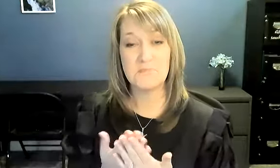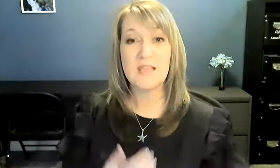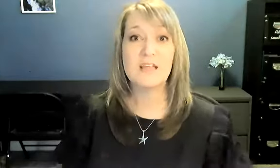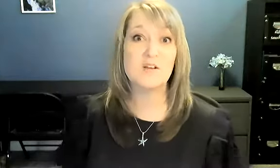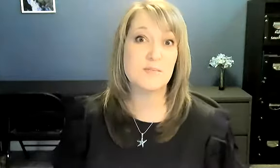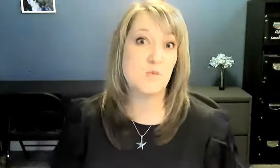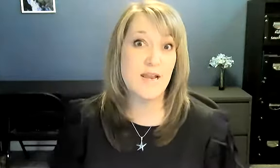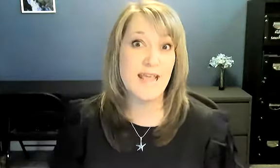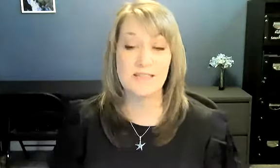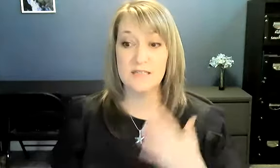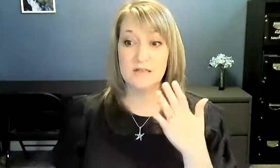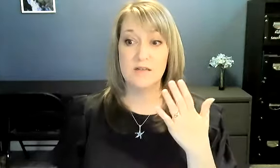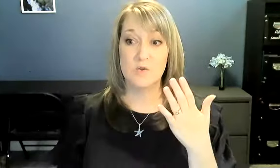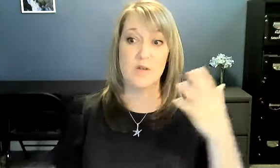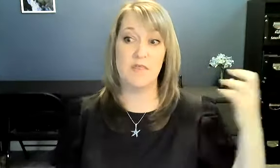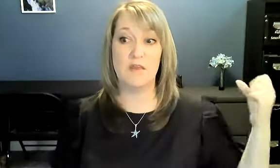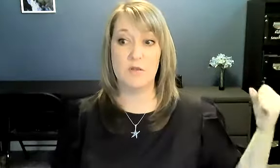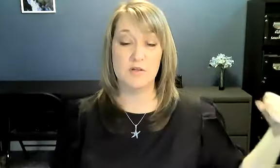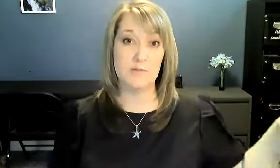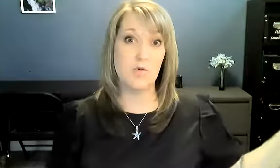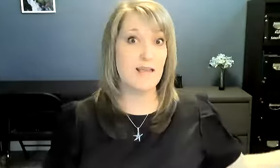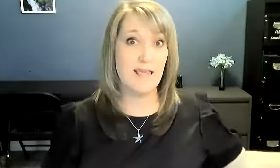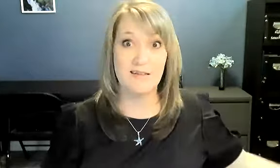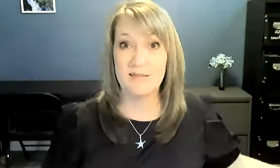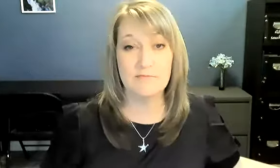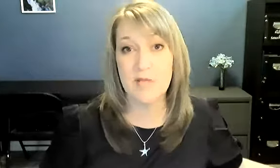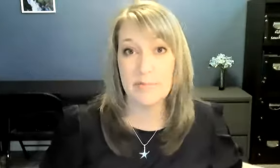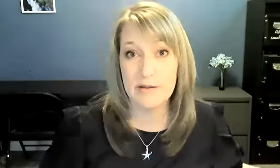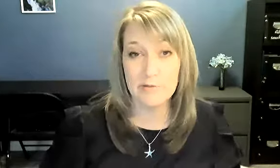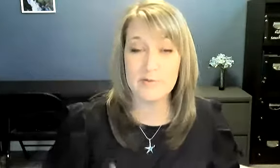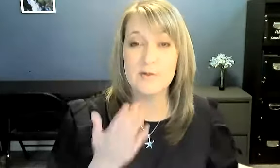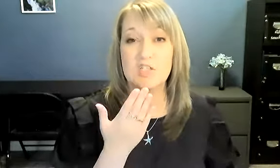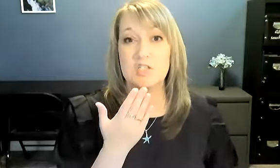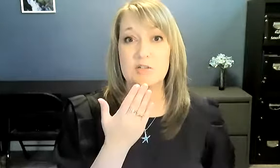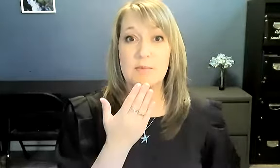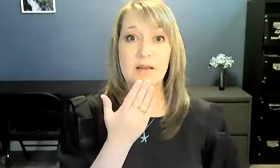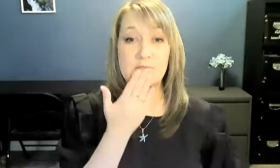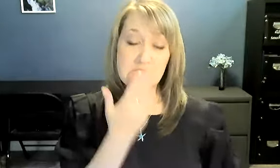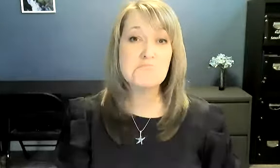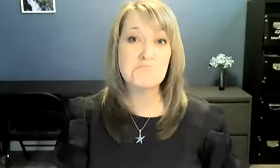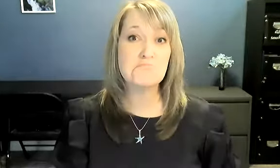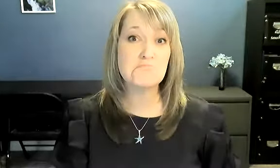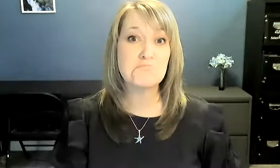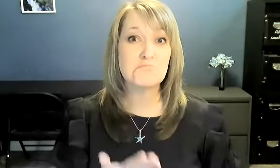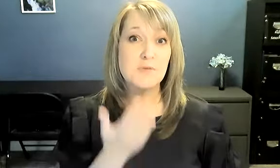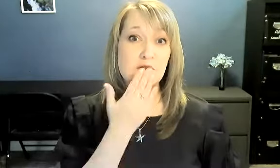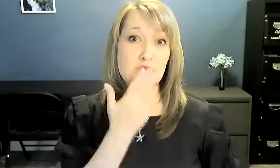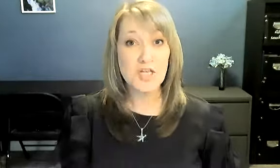It can also be one-handed with your supporting hand not being used, right? Just your dominant hand. Good.